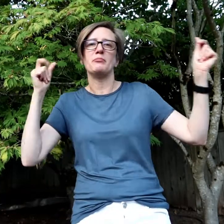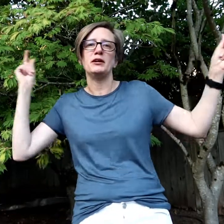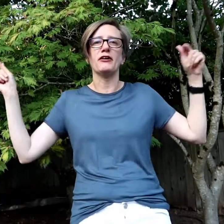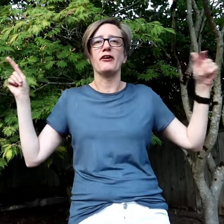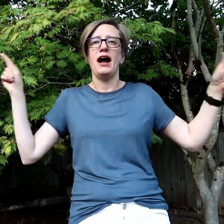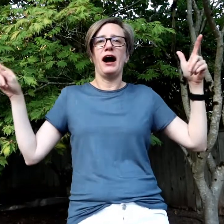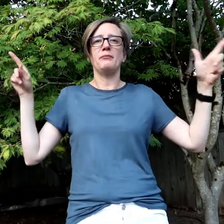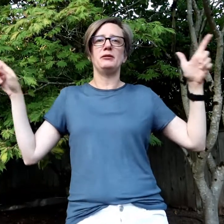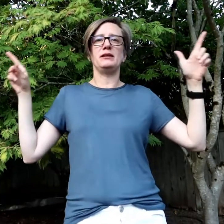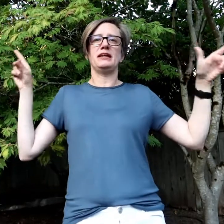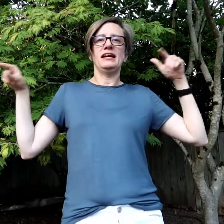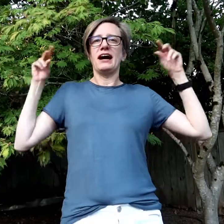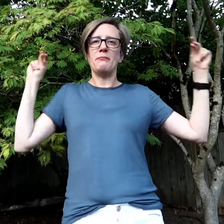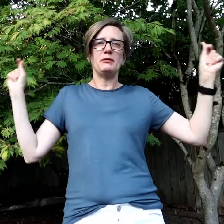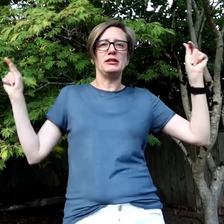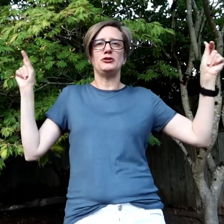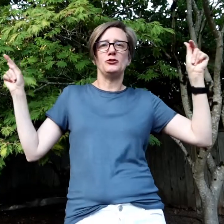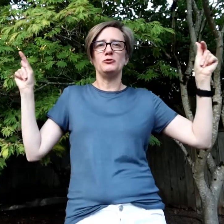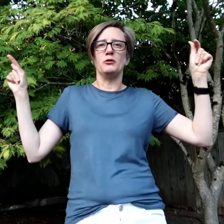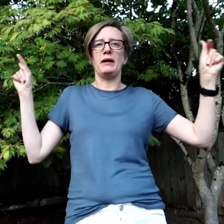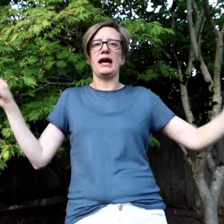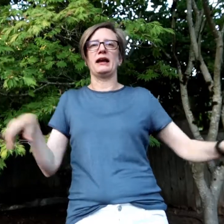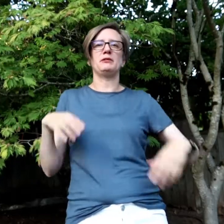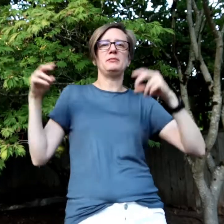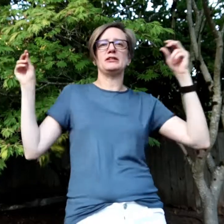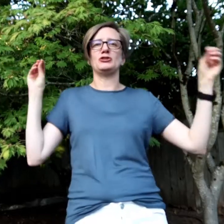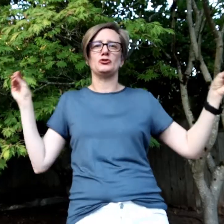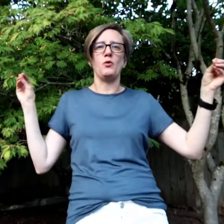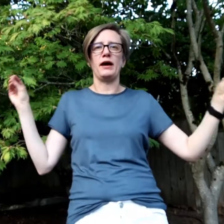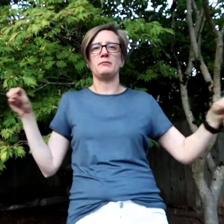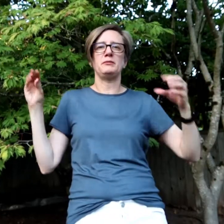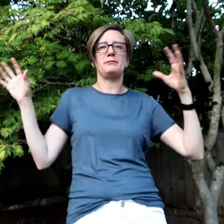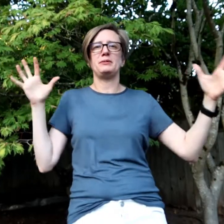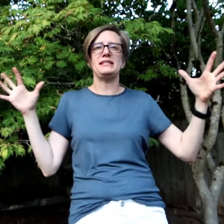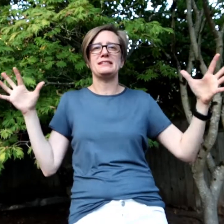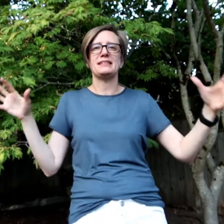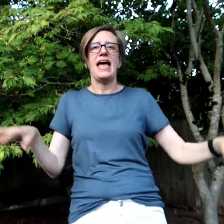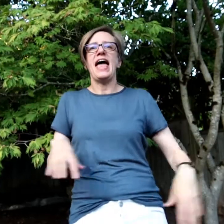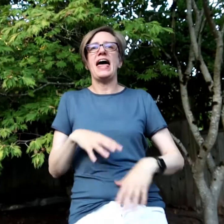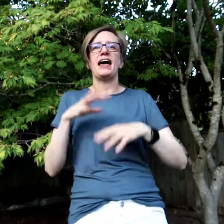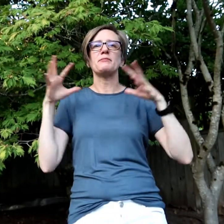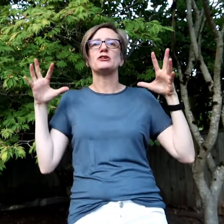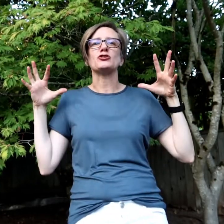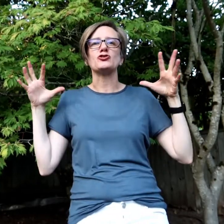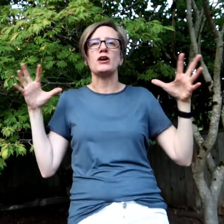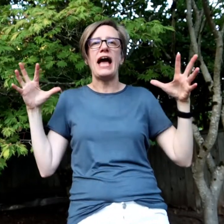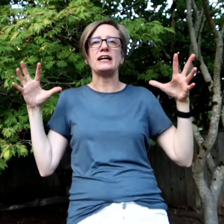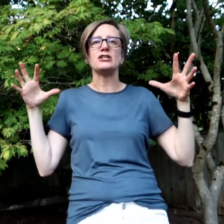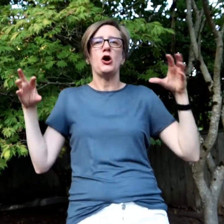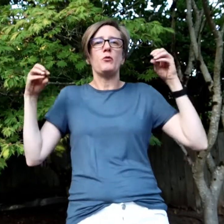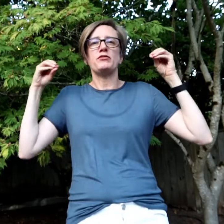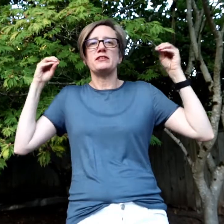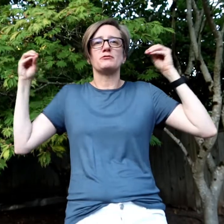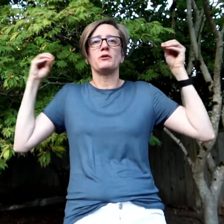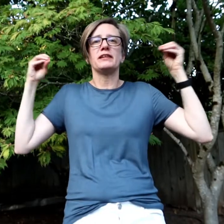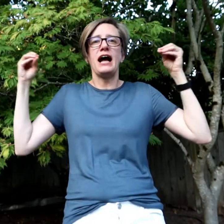here. I'm going to be, I'm going to be cool, man. I'm going to be in joy. I'm going to be in peace. And I'm going to attract with this really high